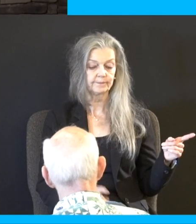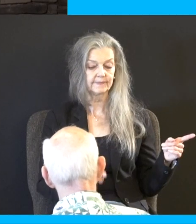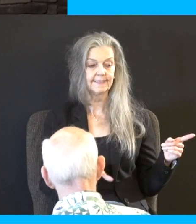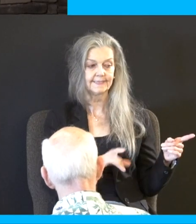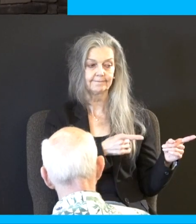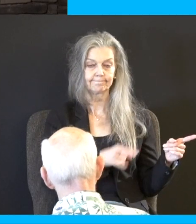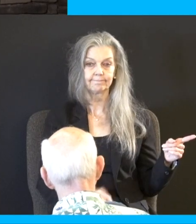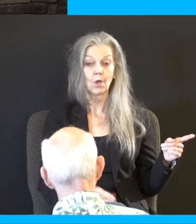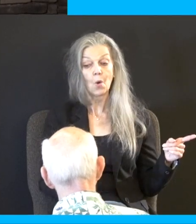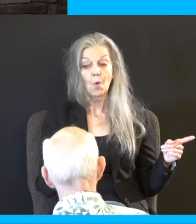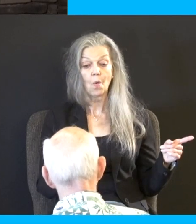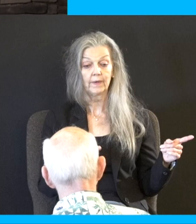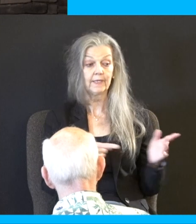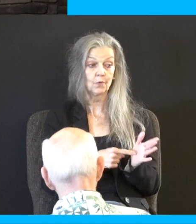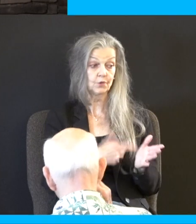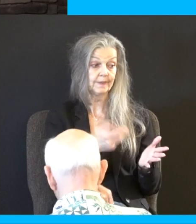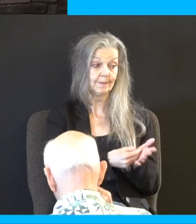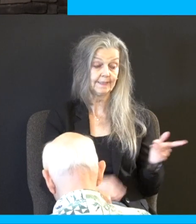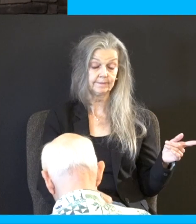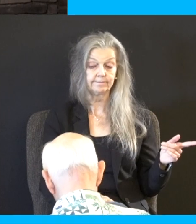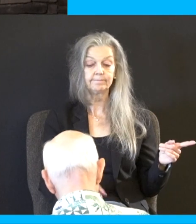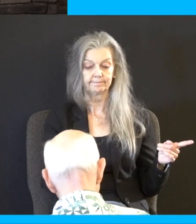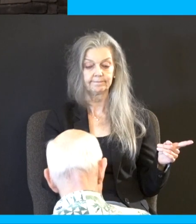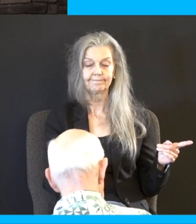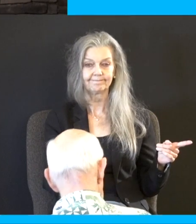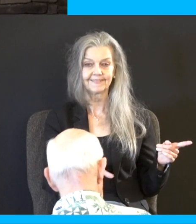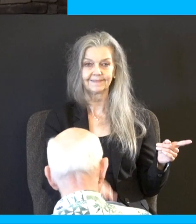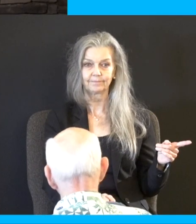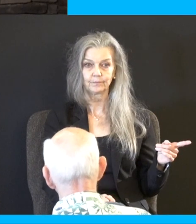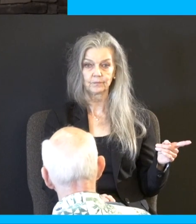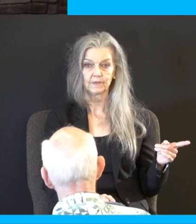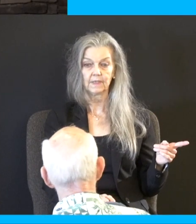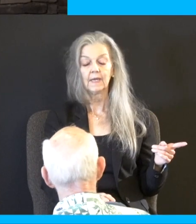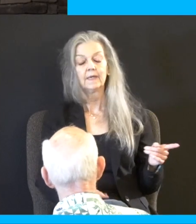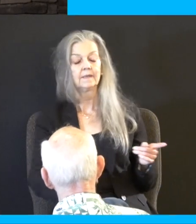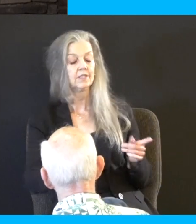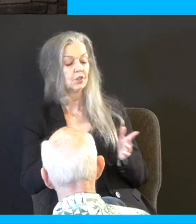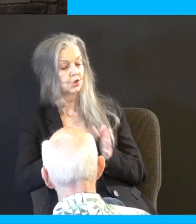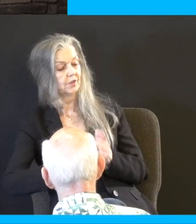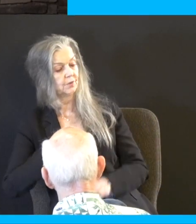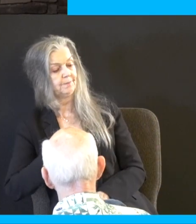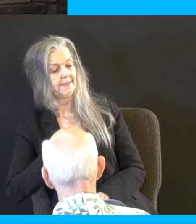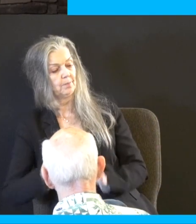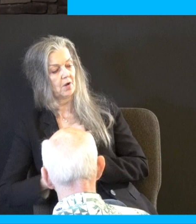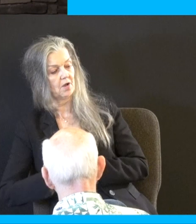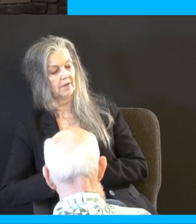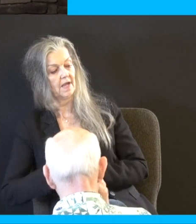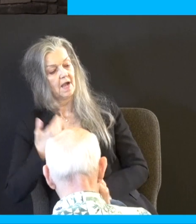Or has owed you anything, he does. Put that on my account. I, Paul, have written it with